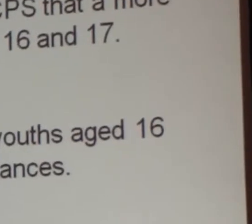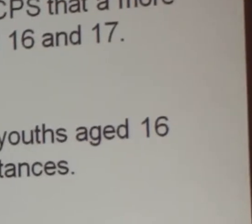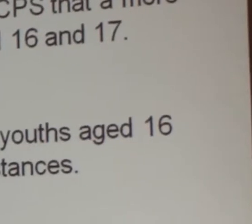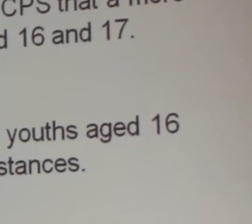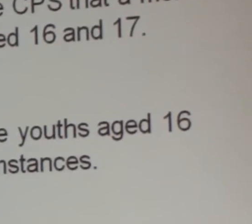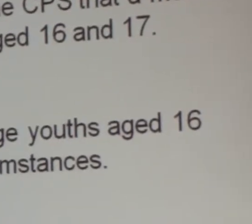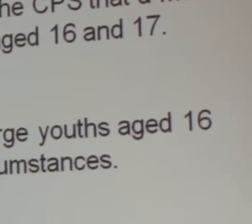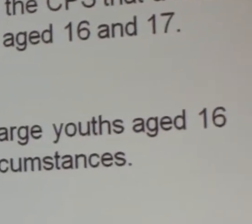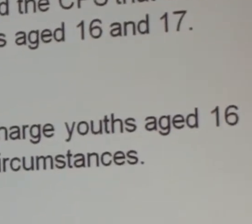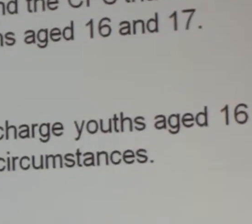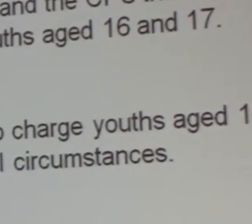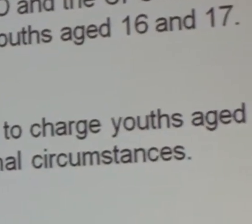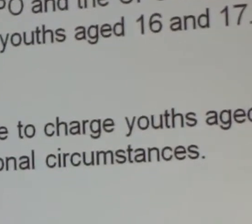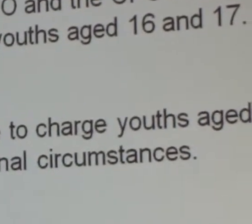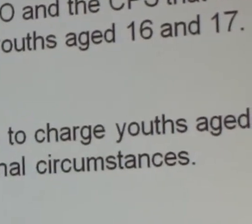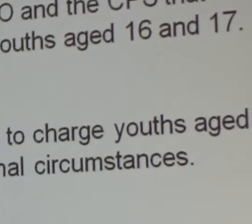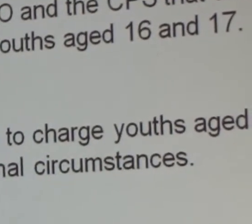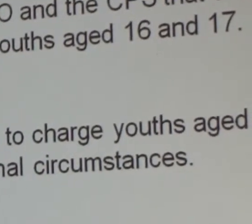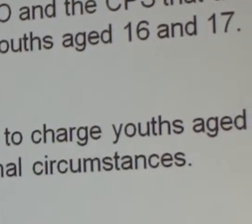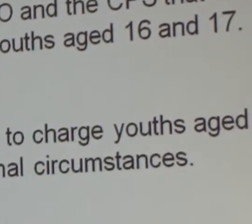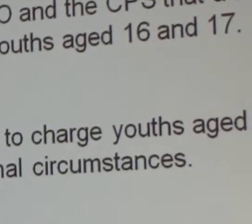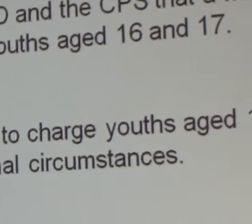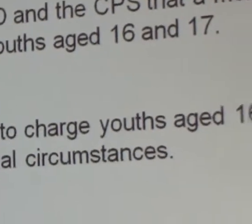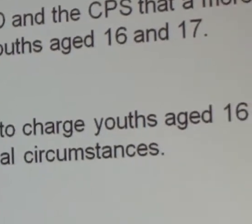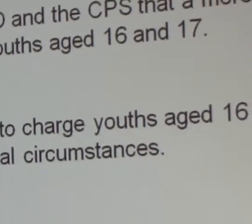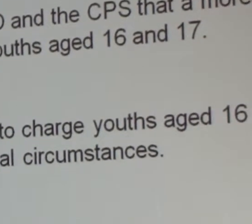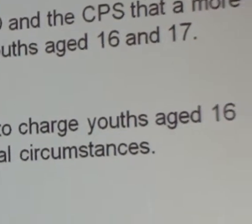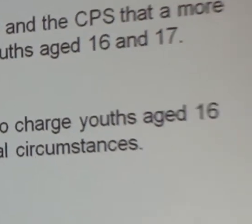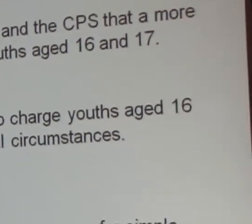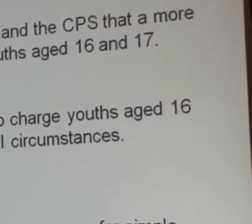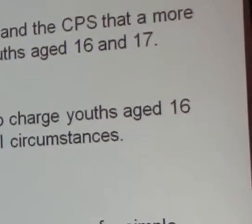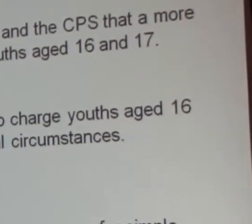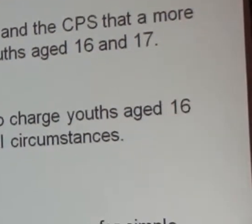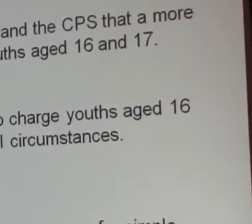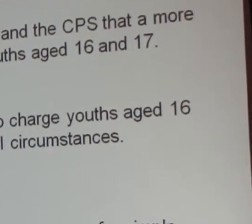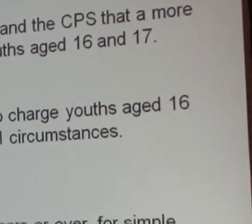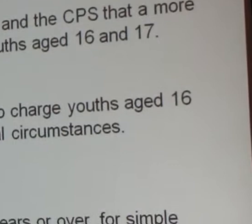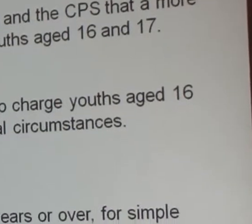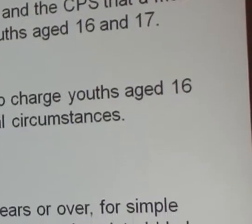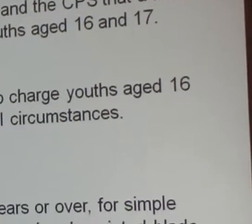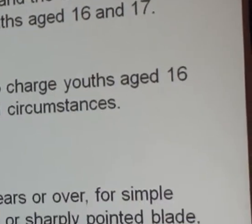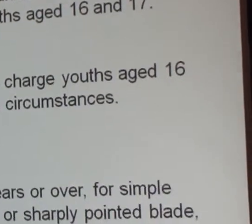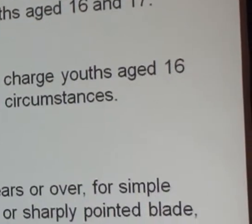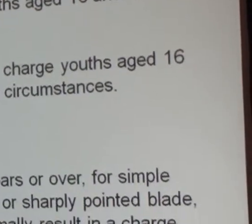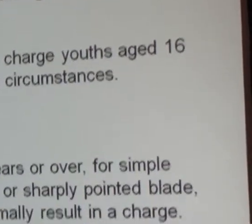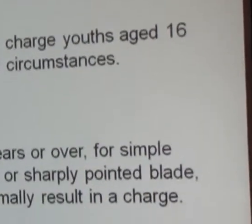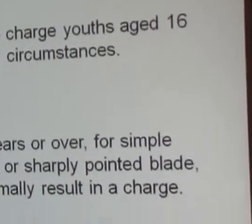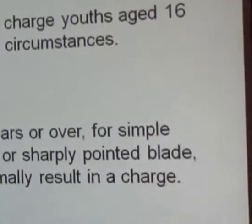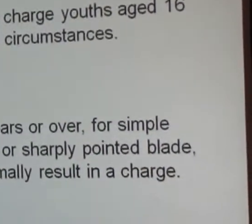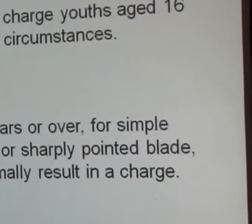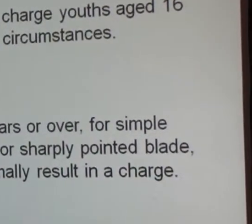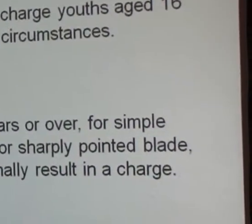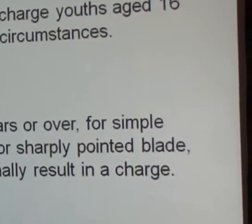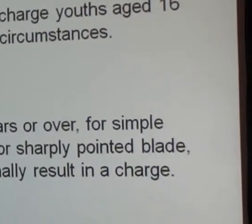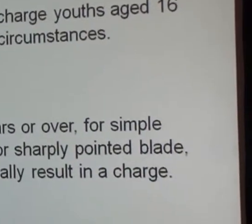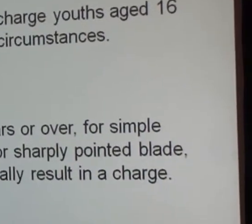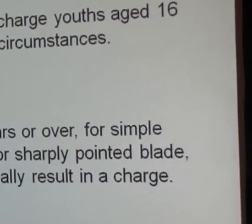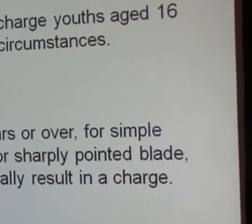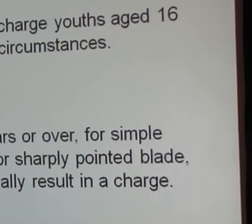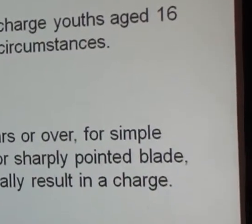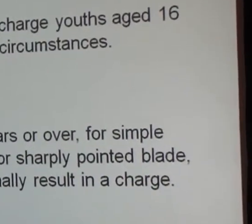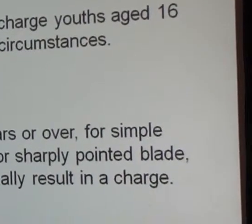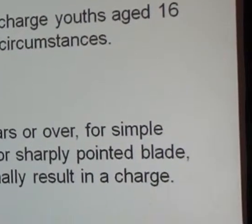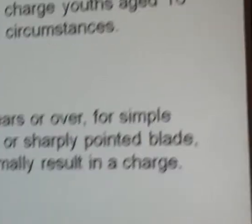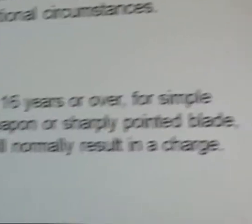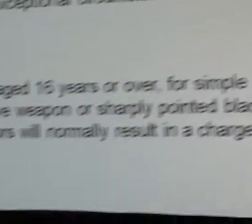16 and 17. It is recognised. And this, you know, this is reactive, or this is proactive. From government's perspective, actually,